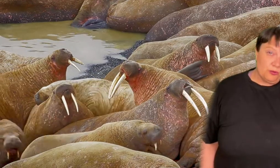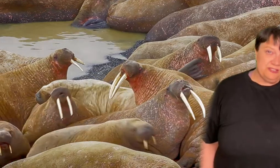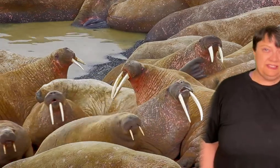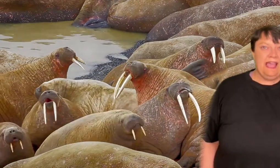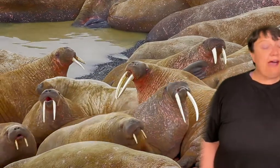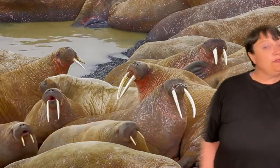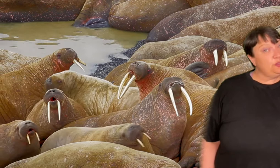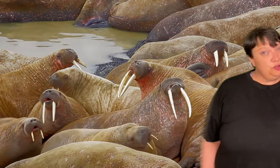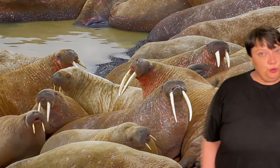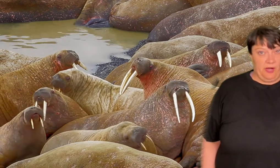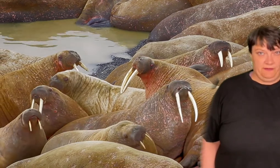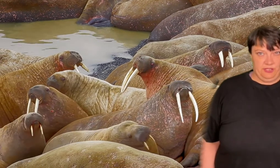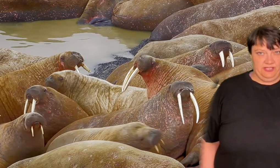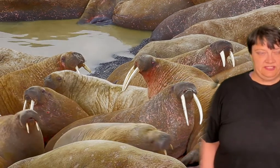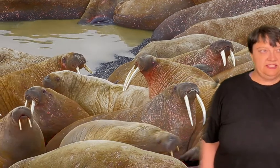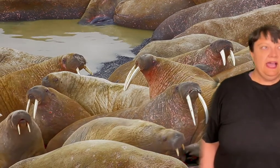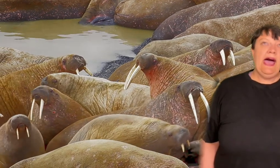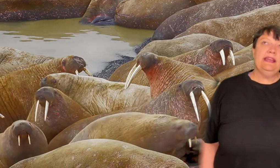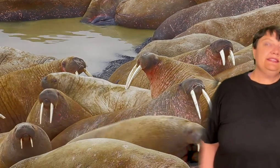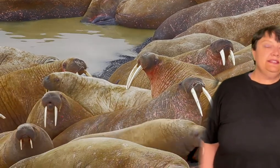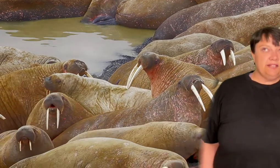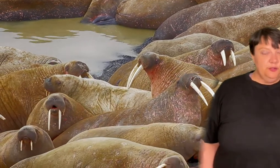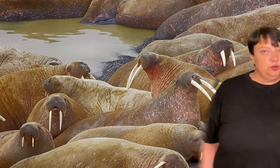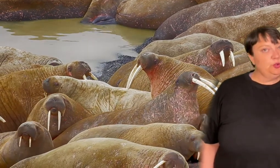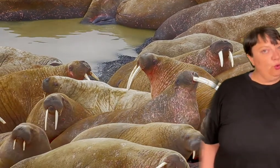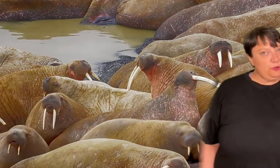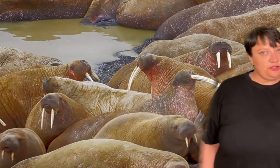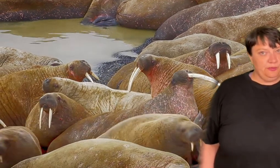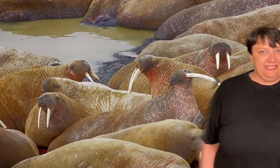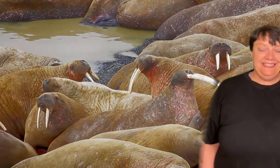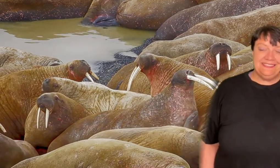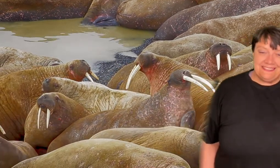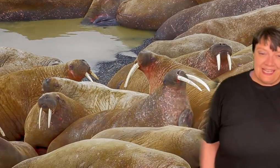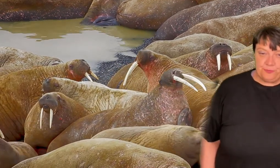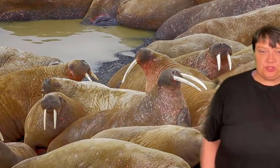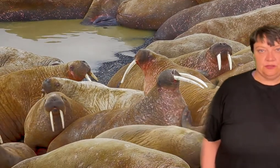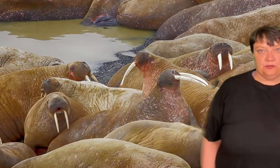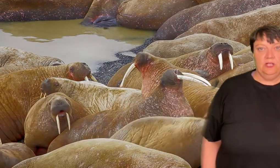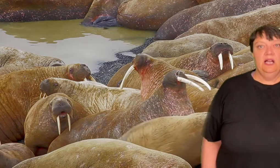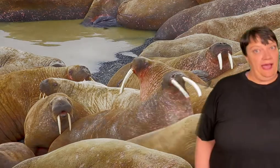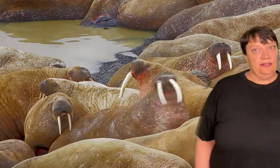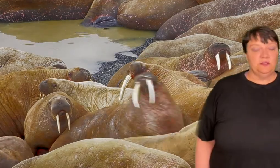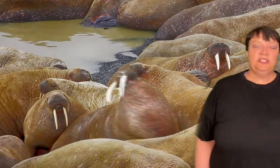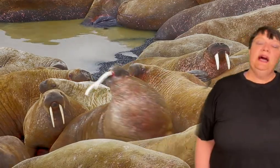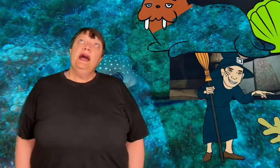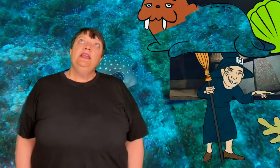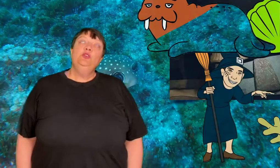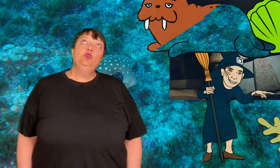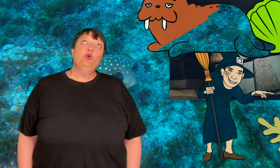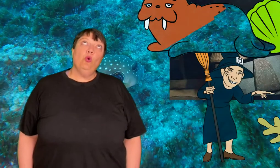walrus have got two ivory tusks and I think those would also be exceptional handles.